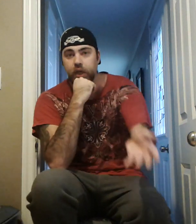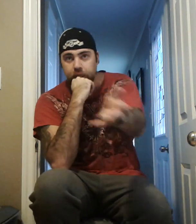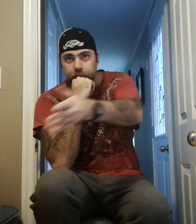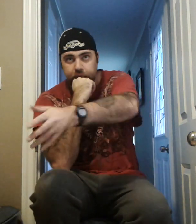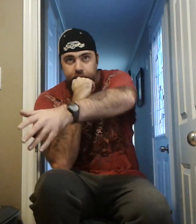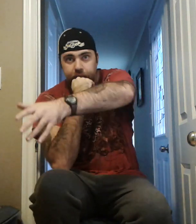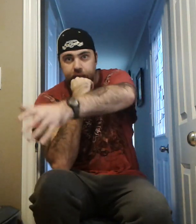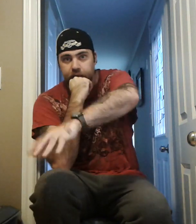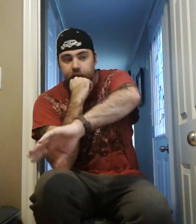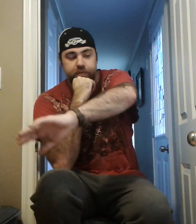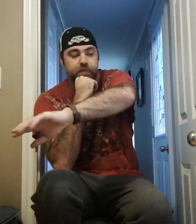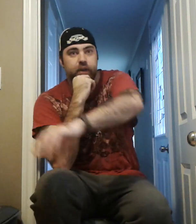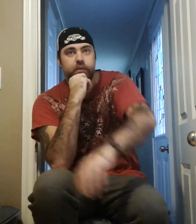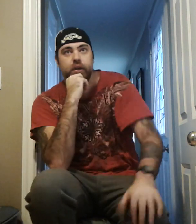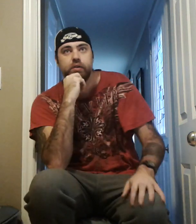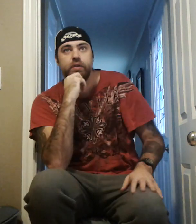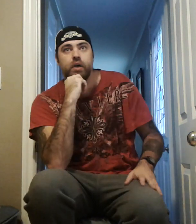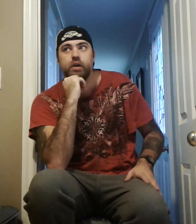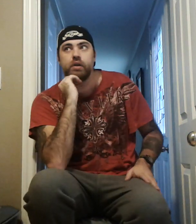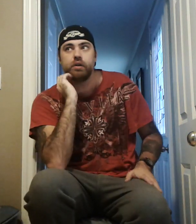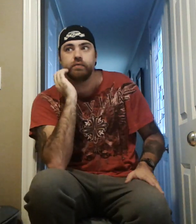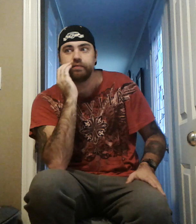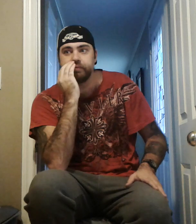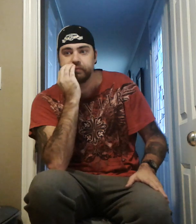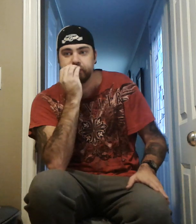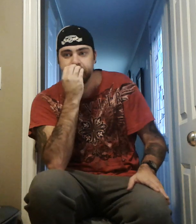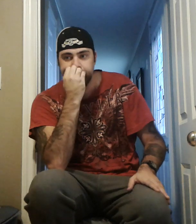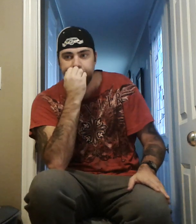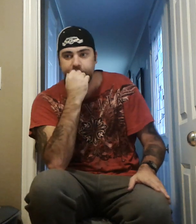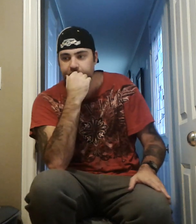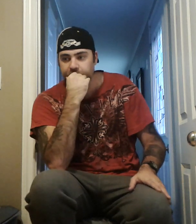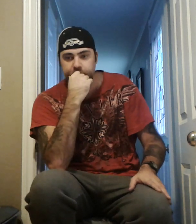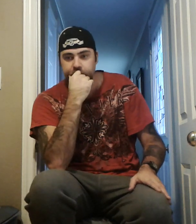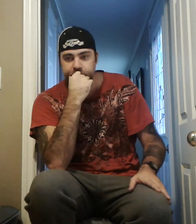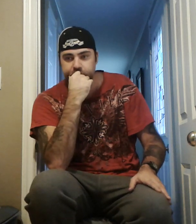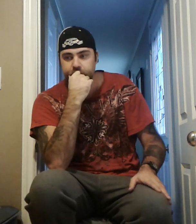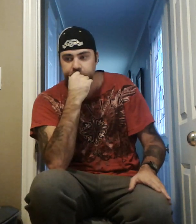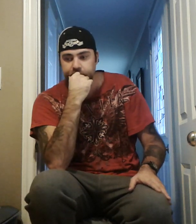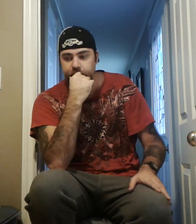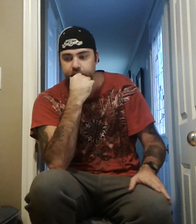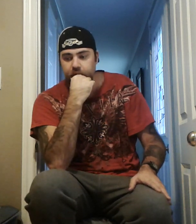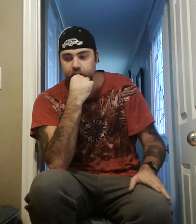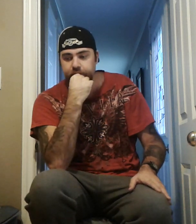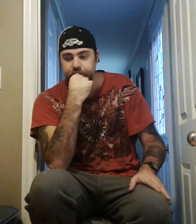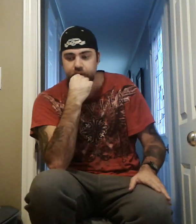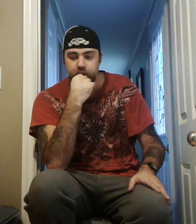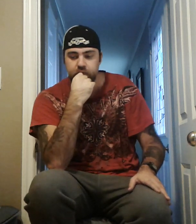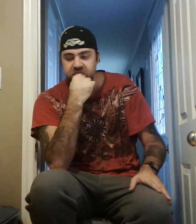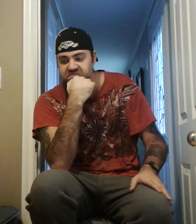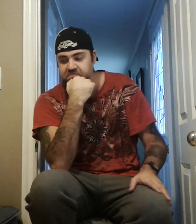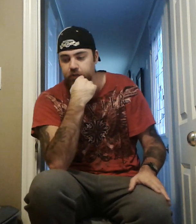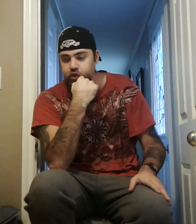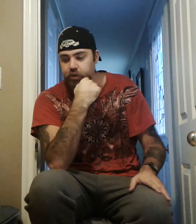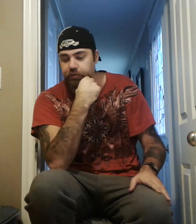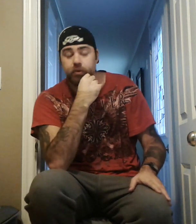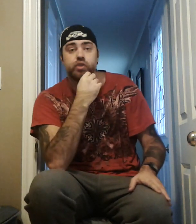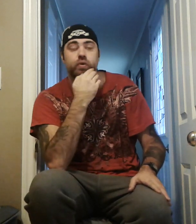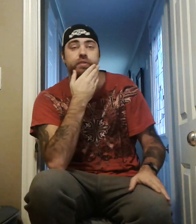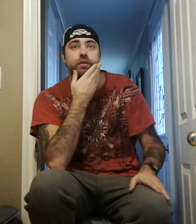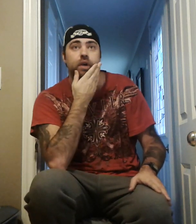and, uh, SmackDown, um, but, no, it was great, it was hard for me to choose which one, so,